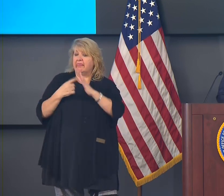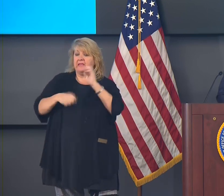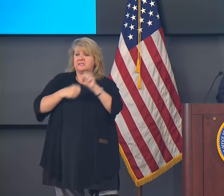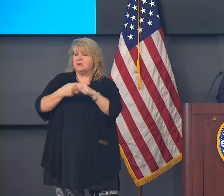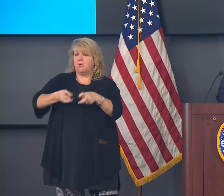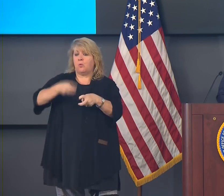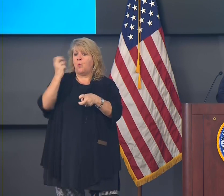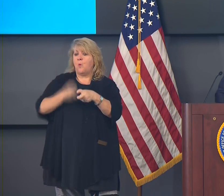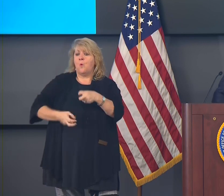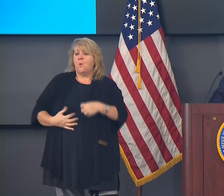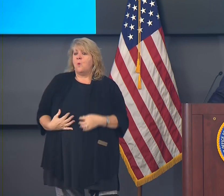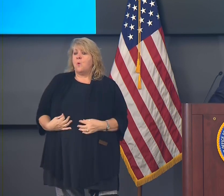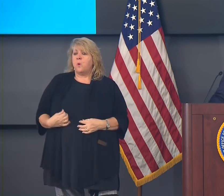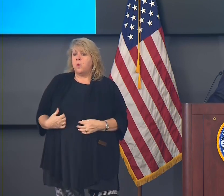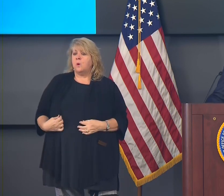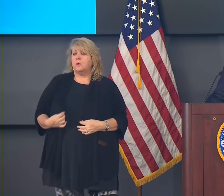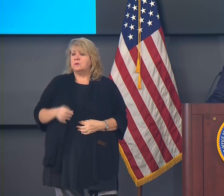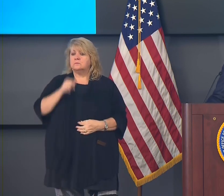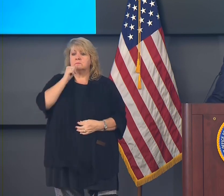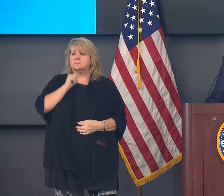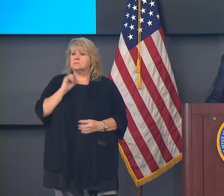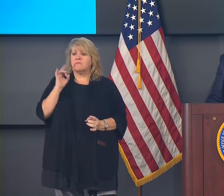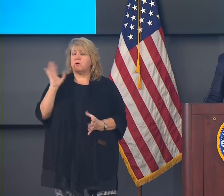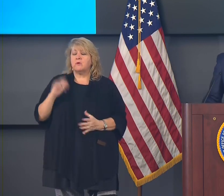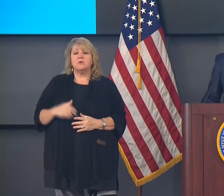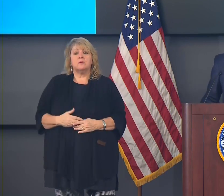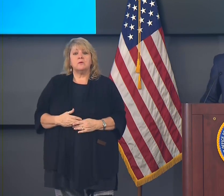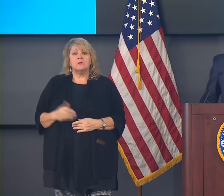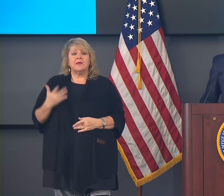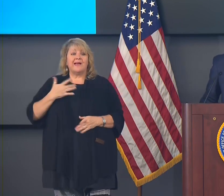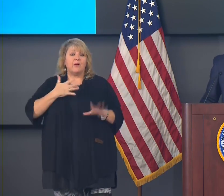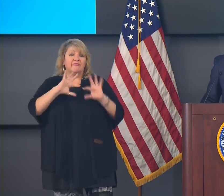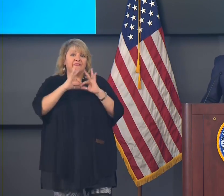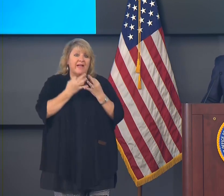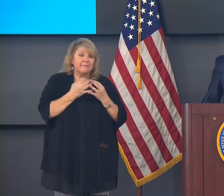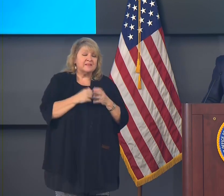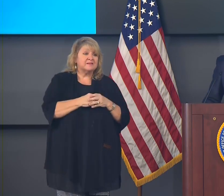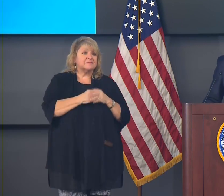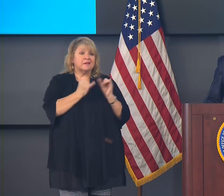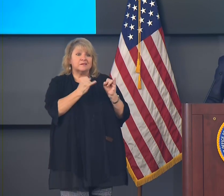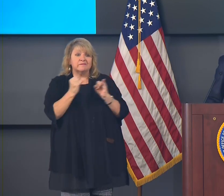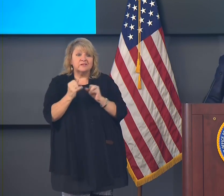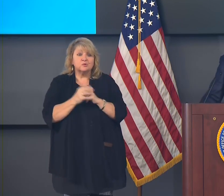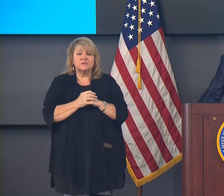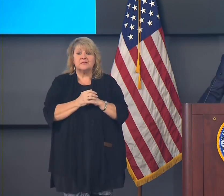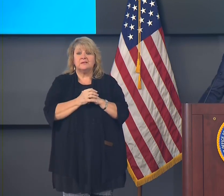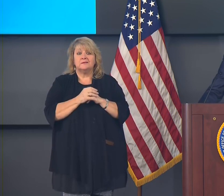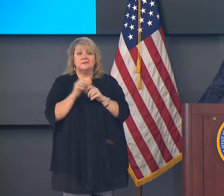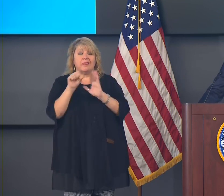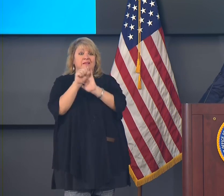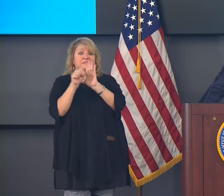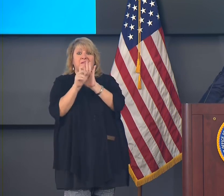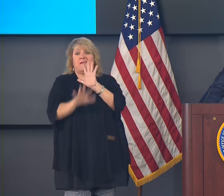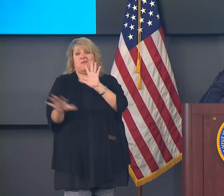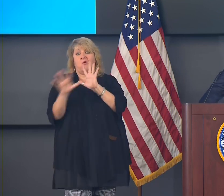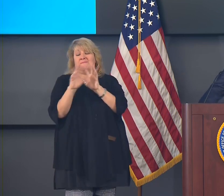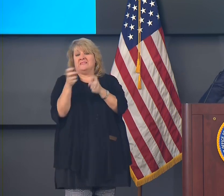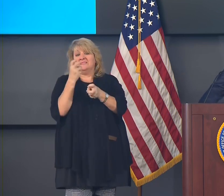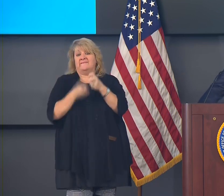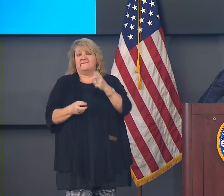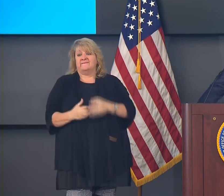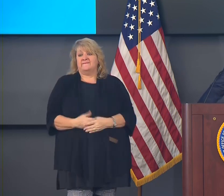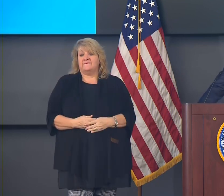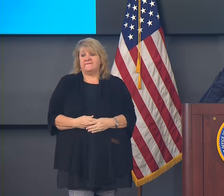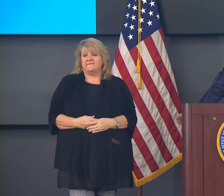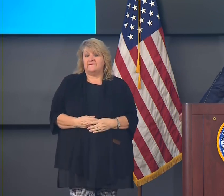has been for all of us, our families are individually and as a state, there is a lot that we should be